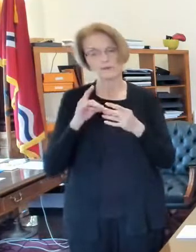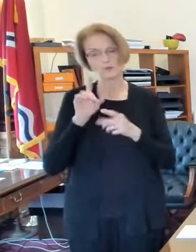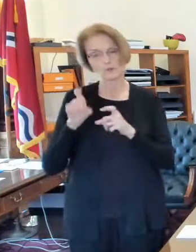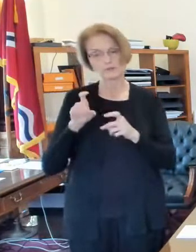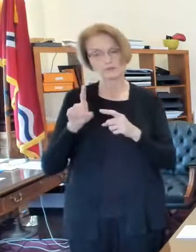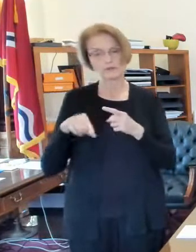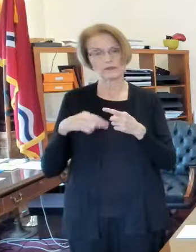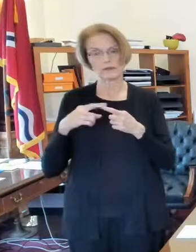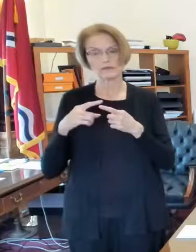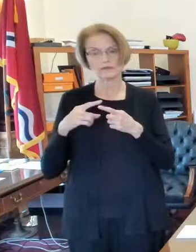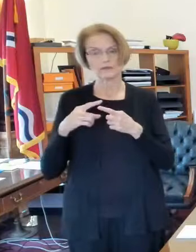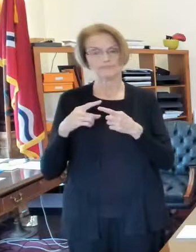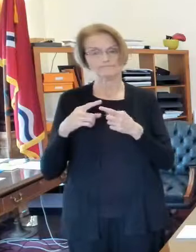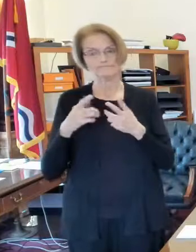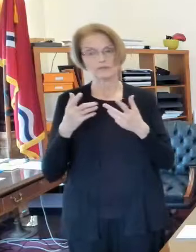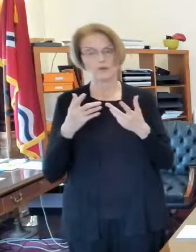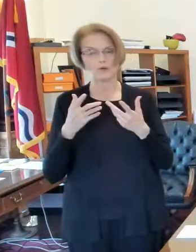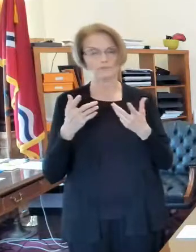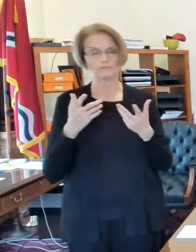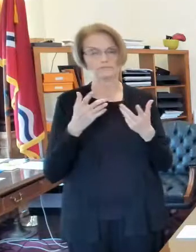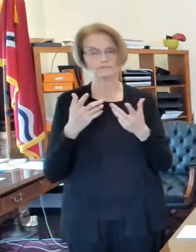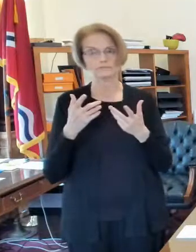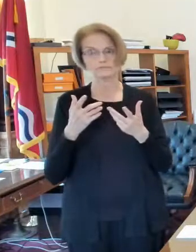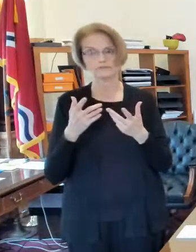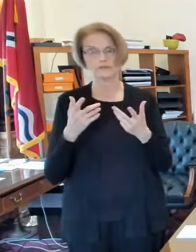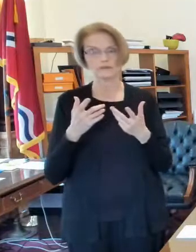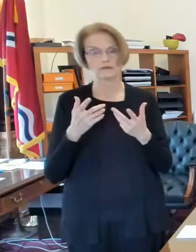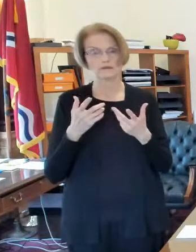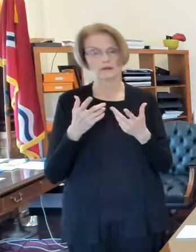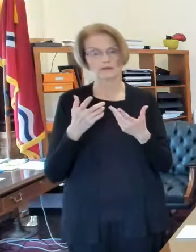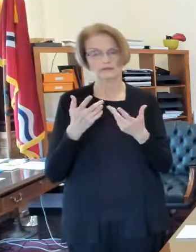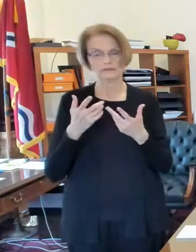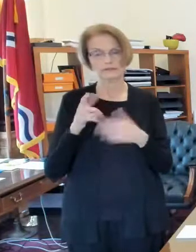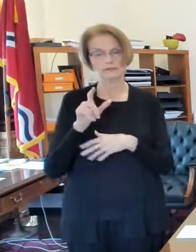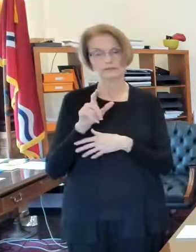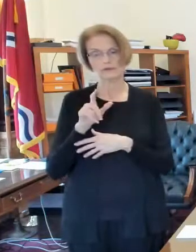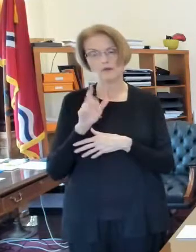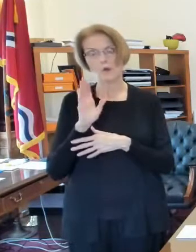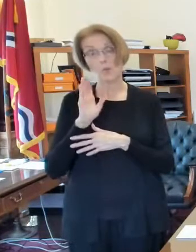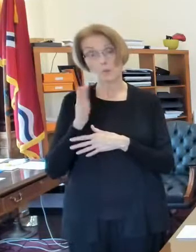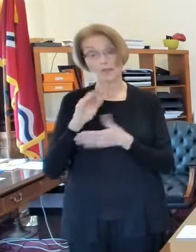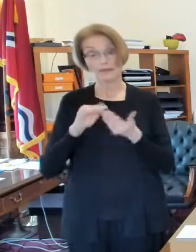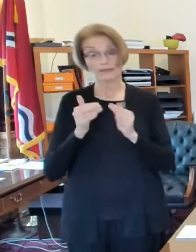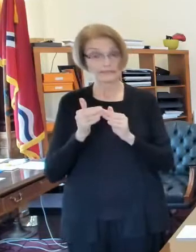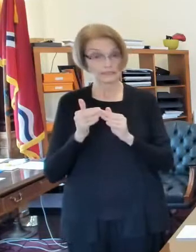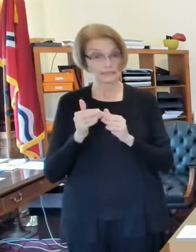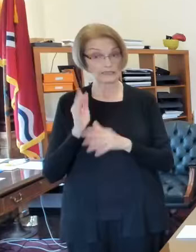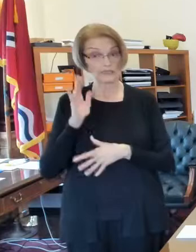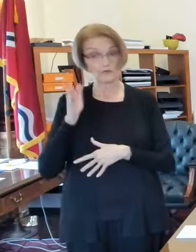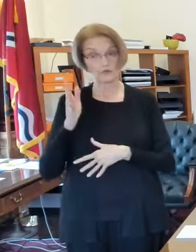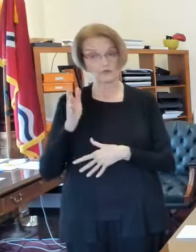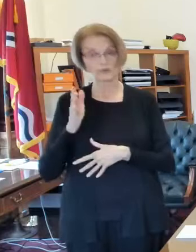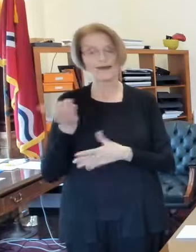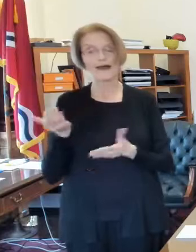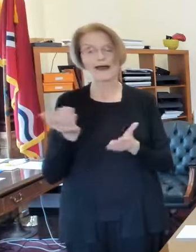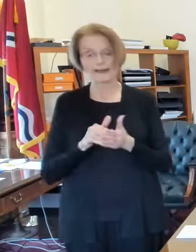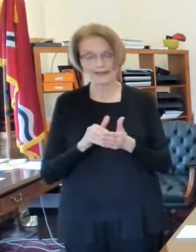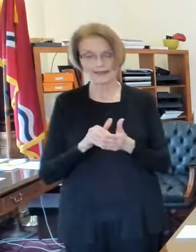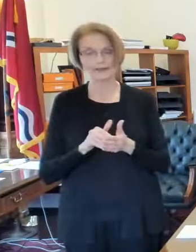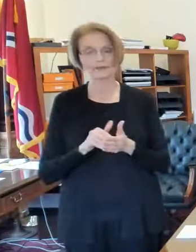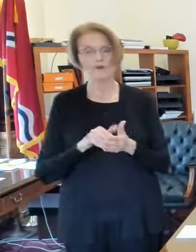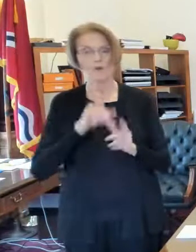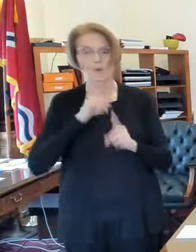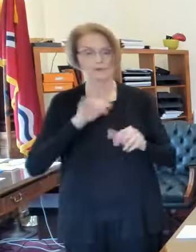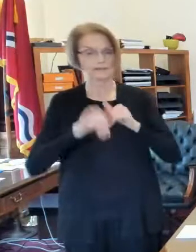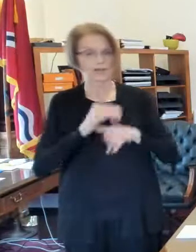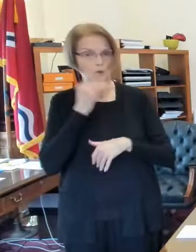both sides of that issue so do you have an update on where the city stands about any form of a stay at home order or shelter place order